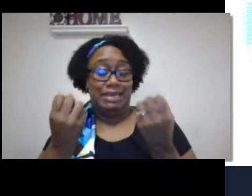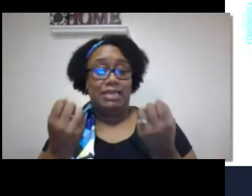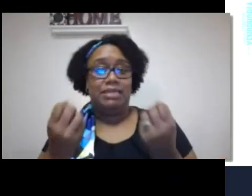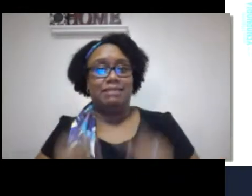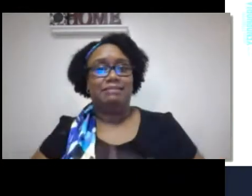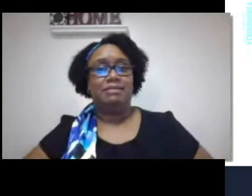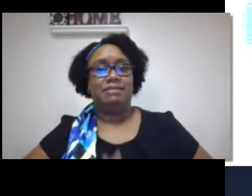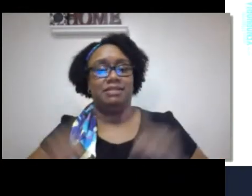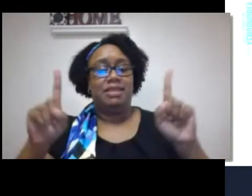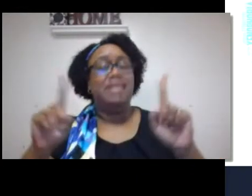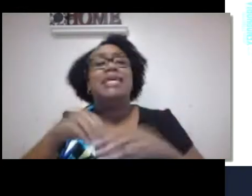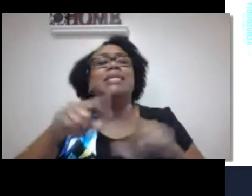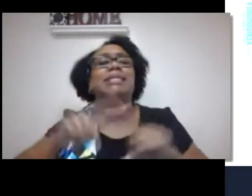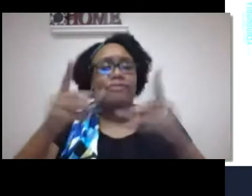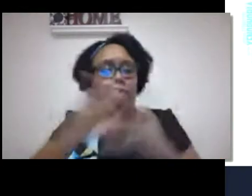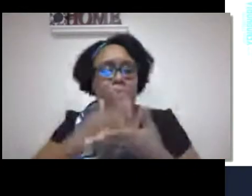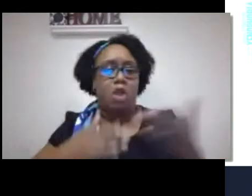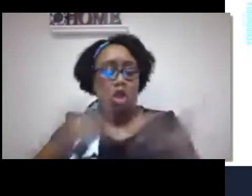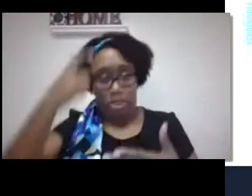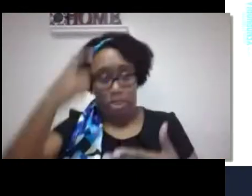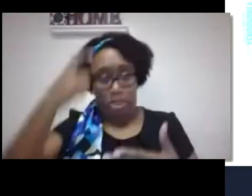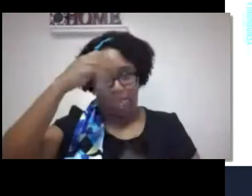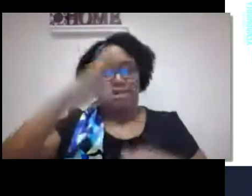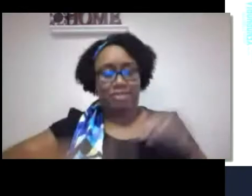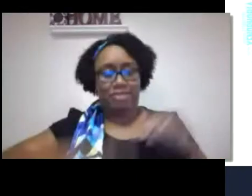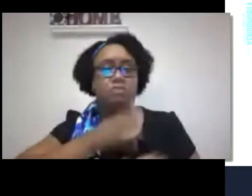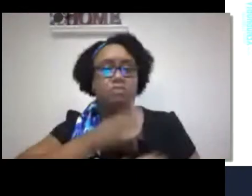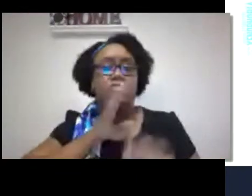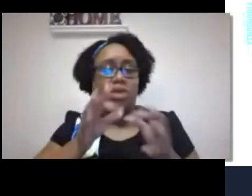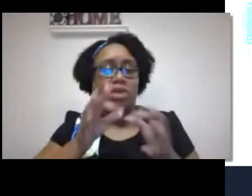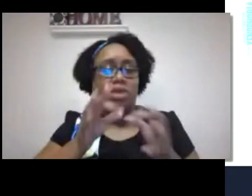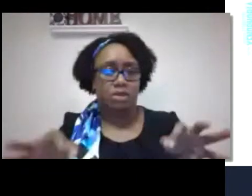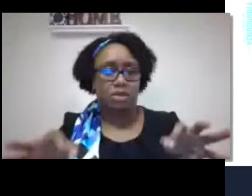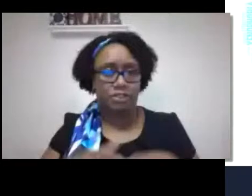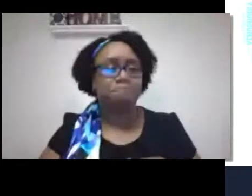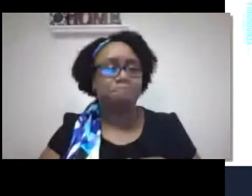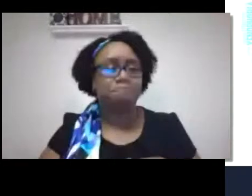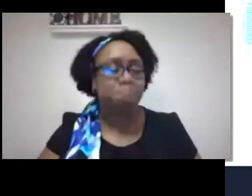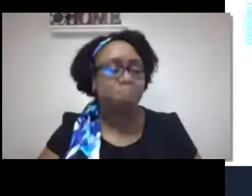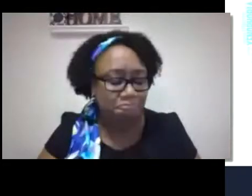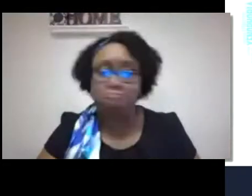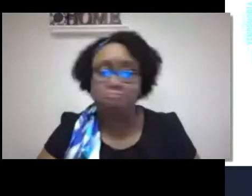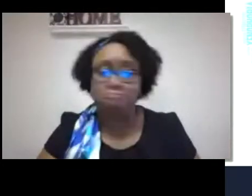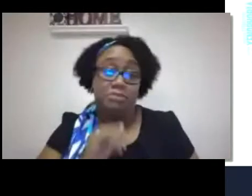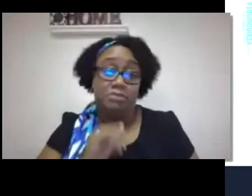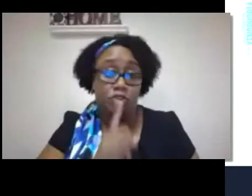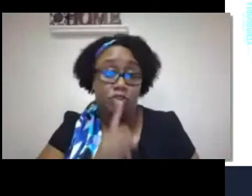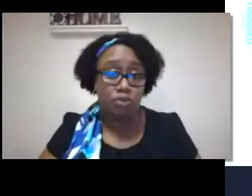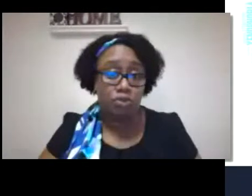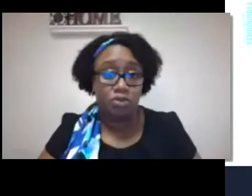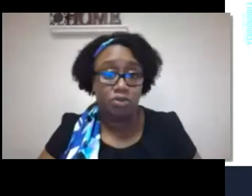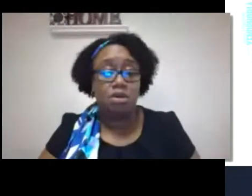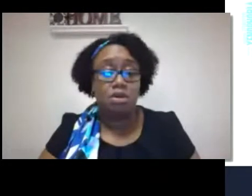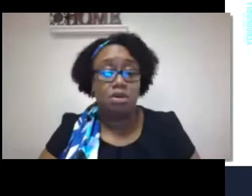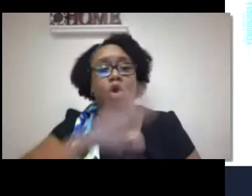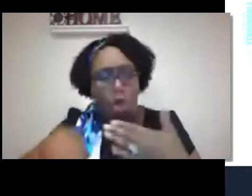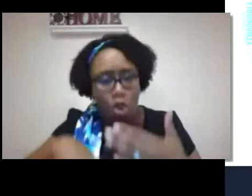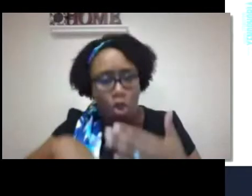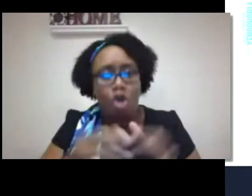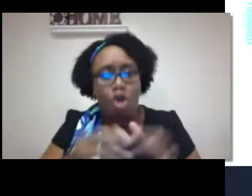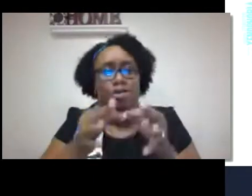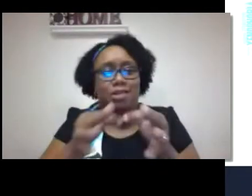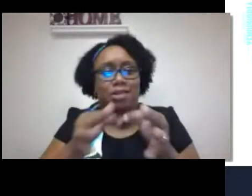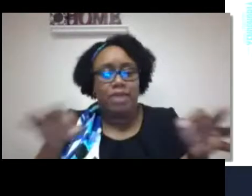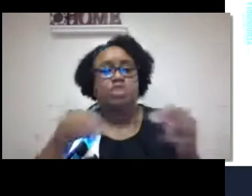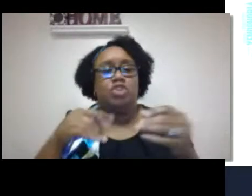professional's mind that sign language is processed in a different location than